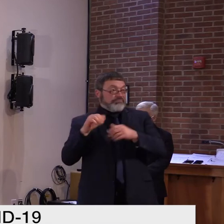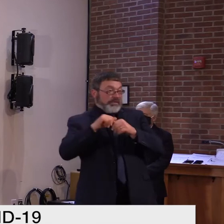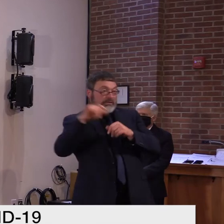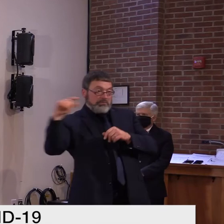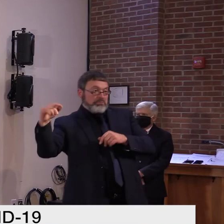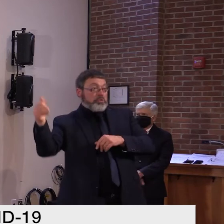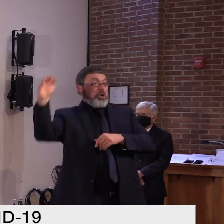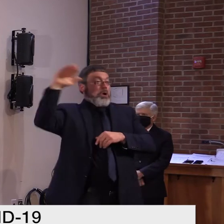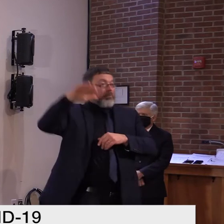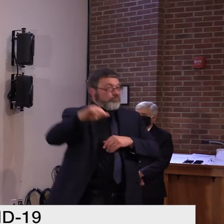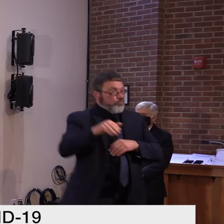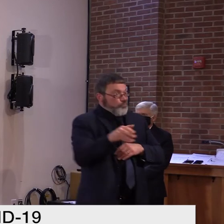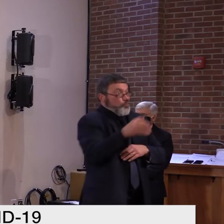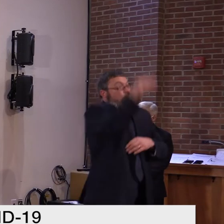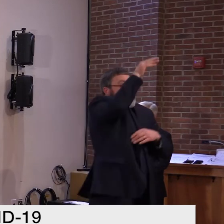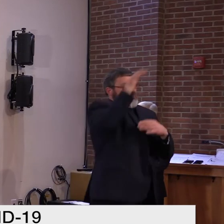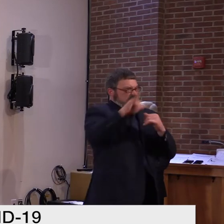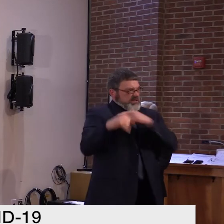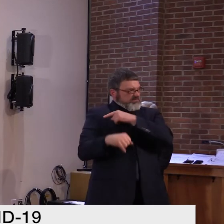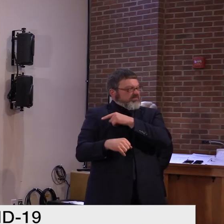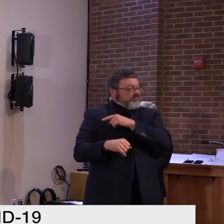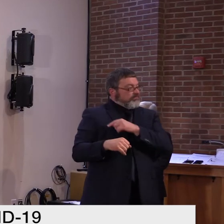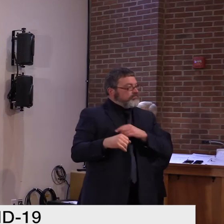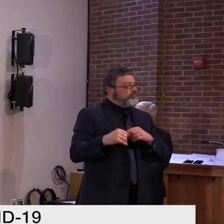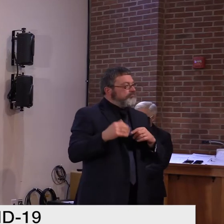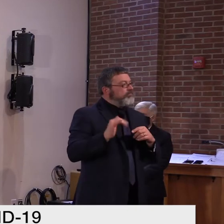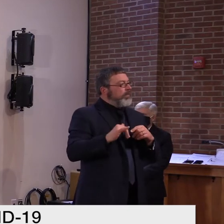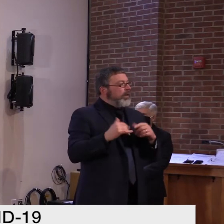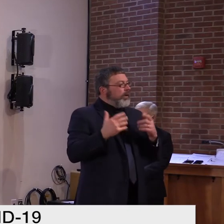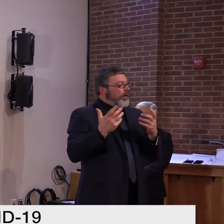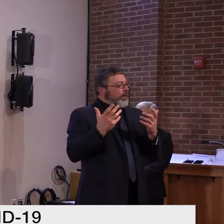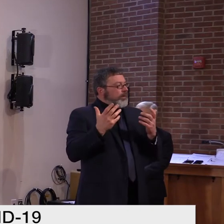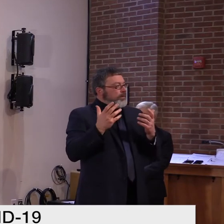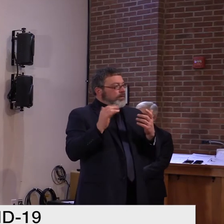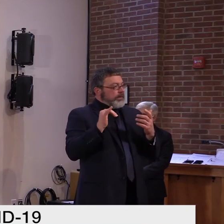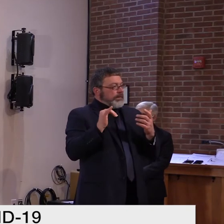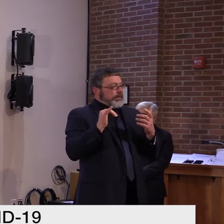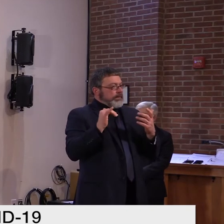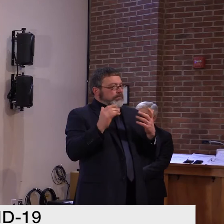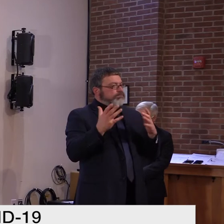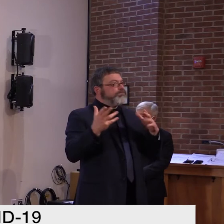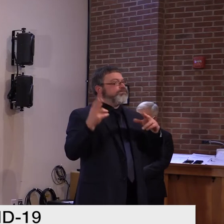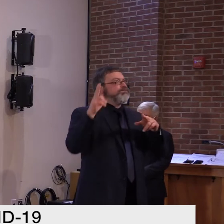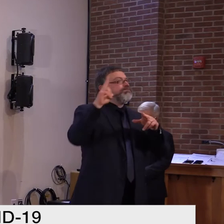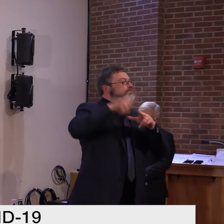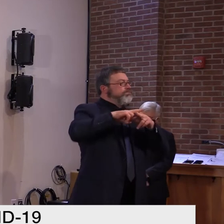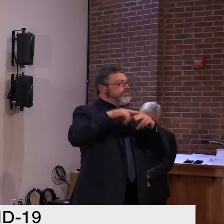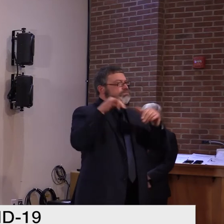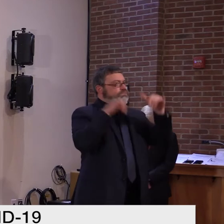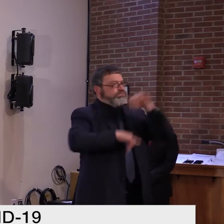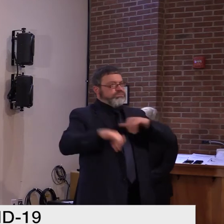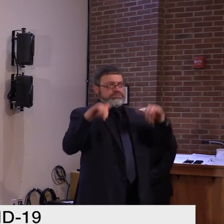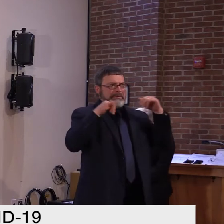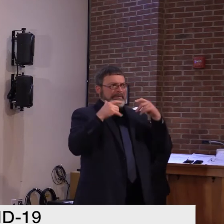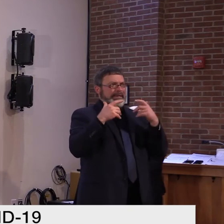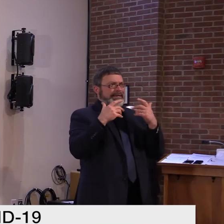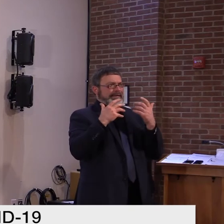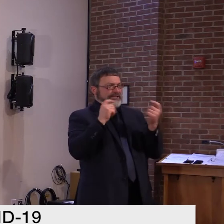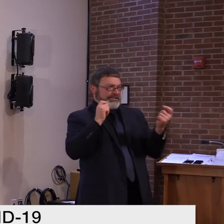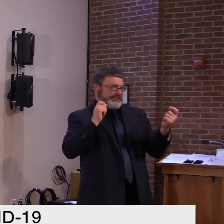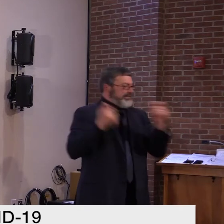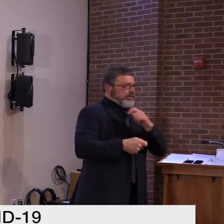to the news every day, you learn that we've surpassed 150,000 cases a day as a country.